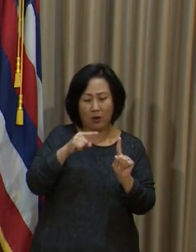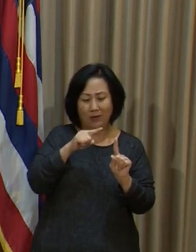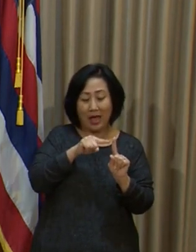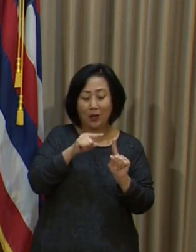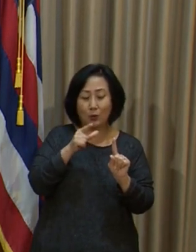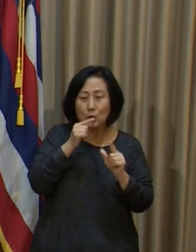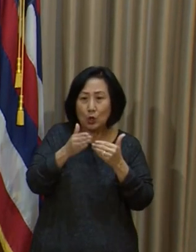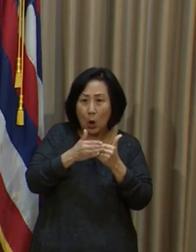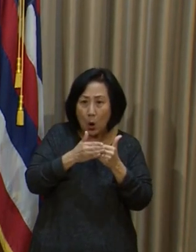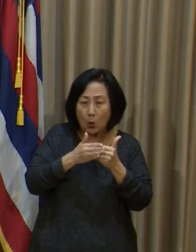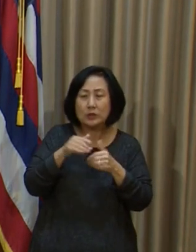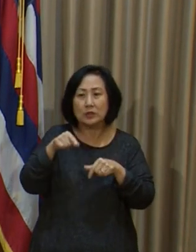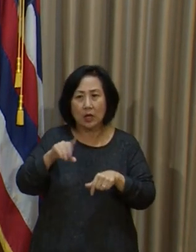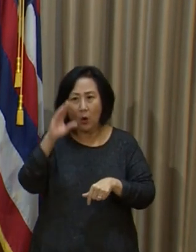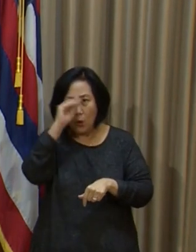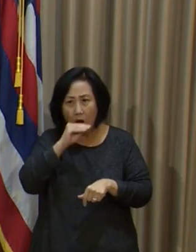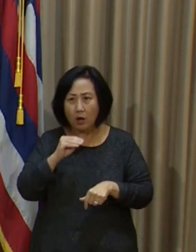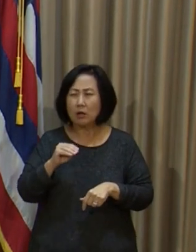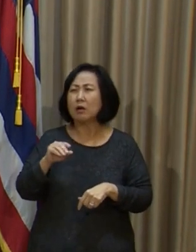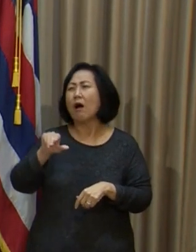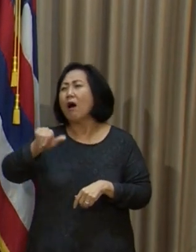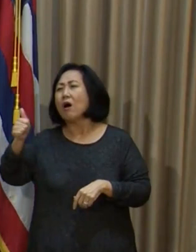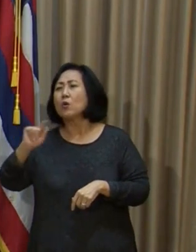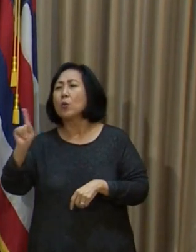Was that on a different island or still here on Oahu?